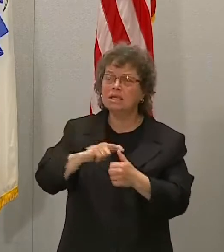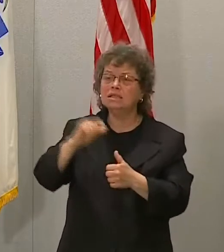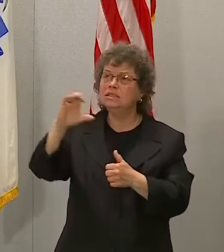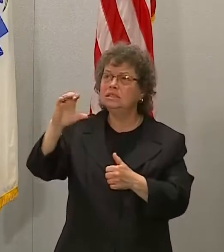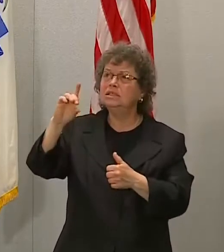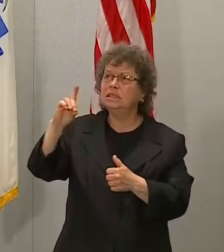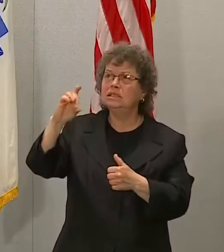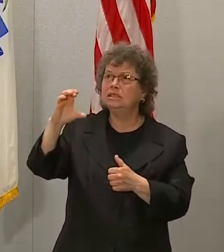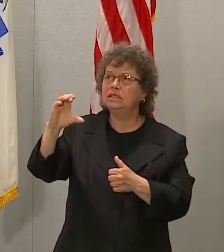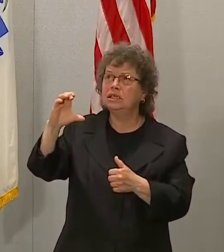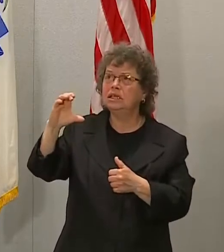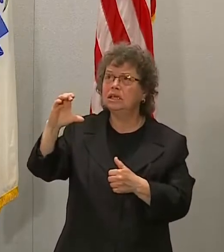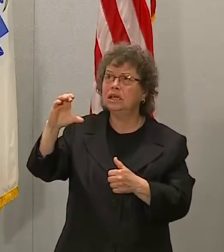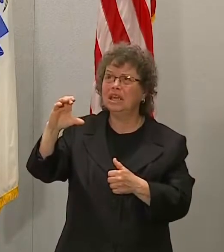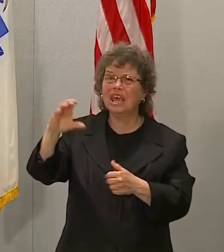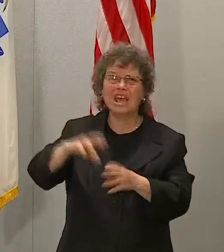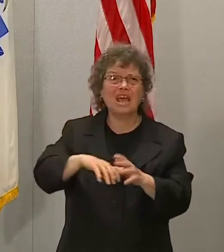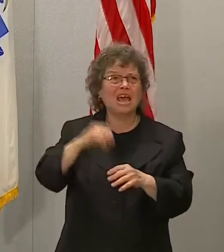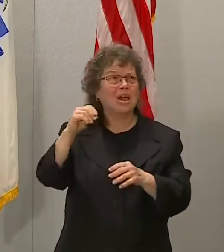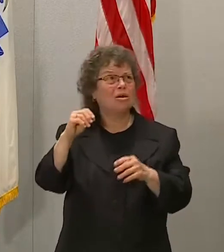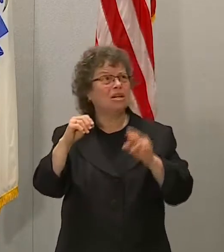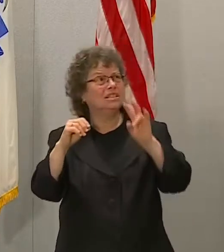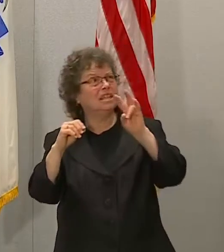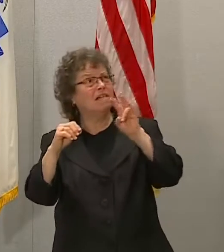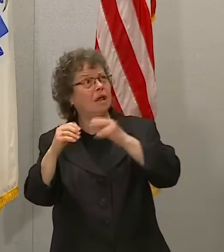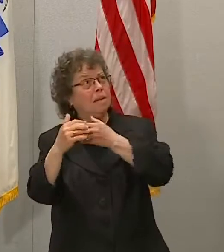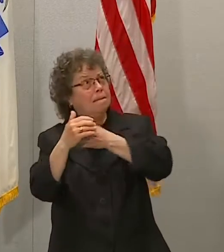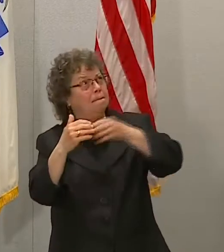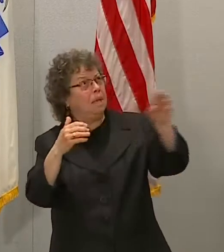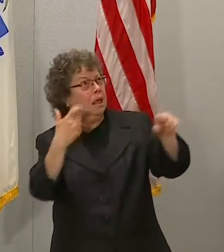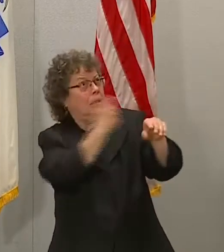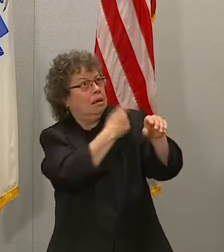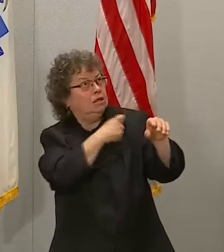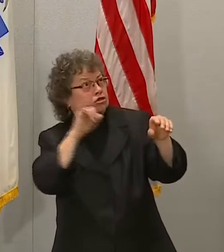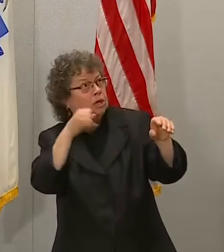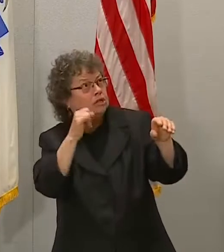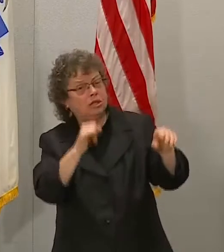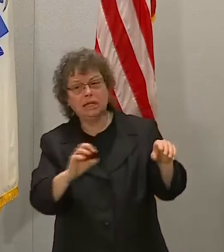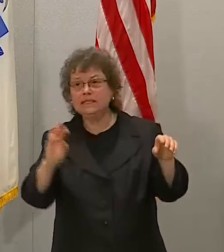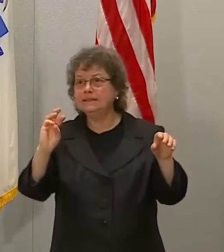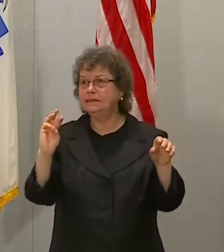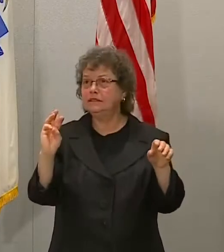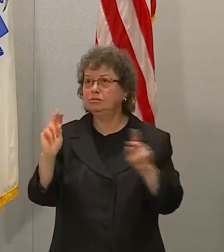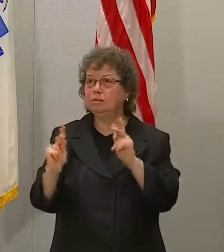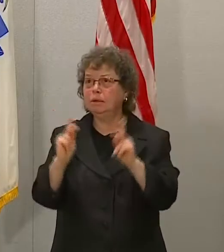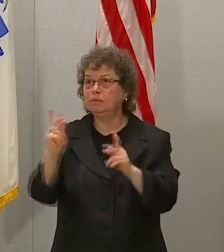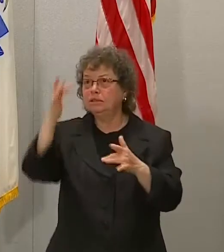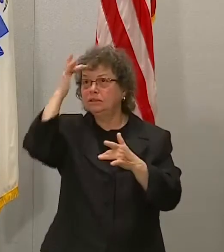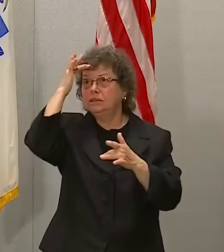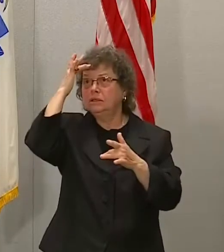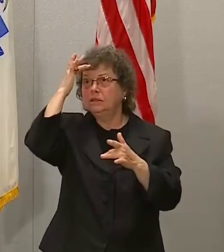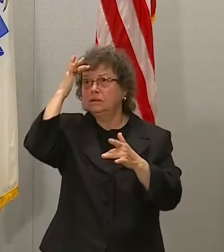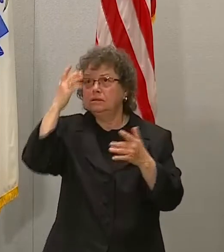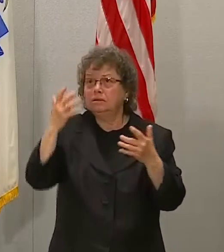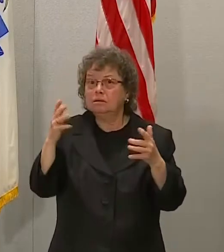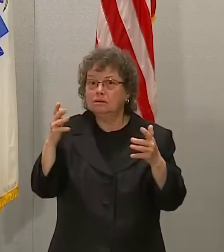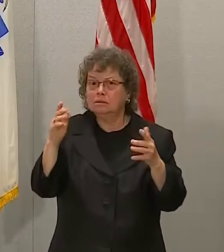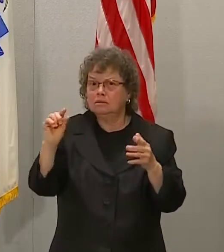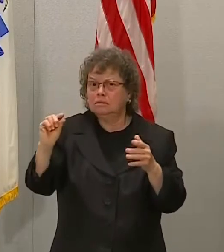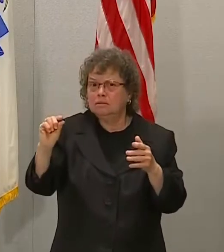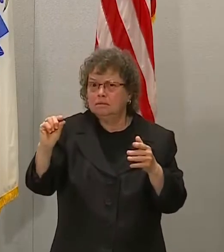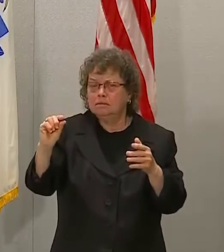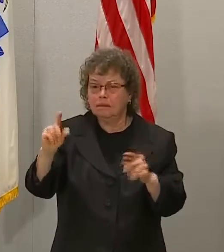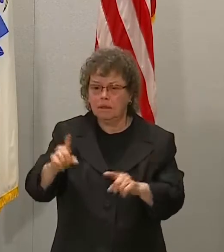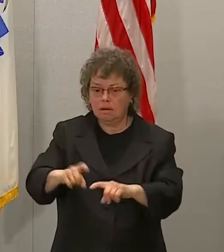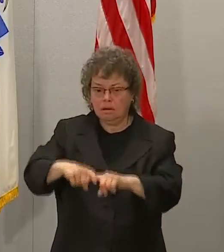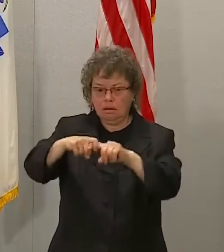here based on six cases out of seven million administered to put a pause on this and take a look at it is an example of the system working